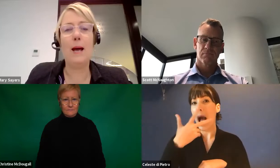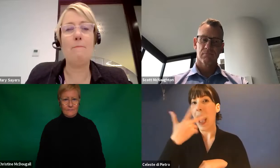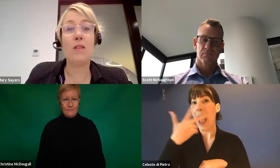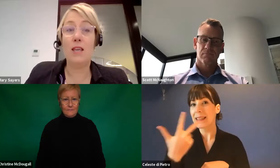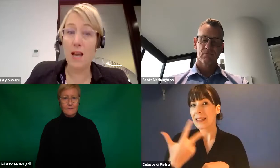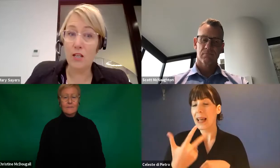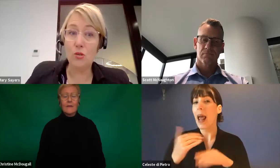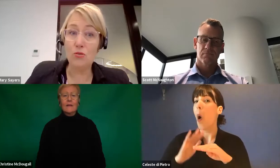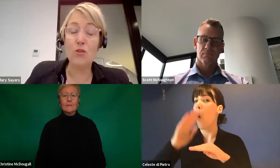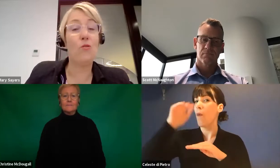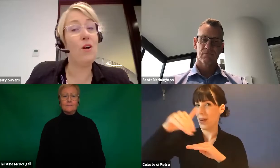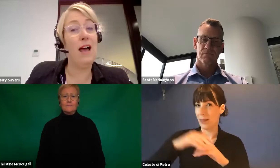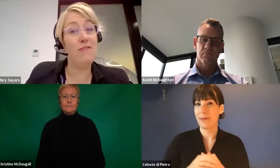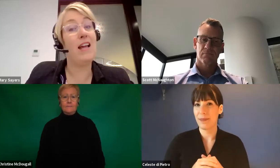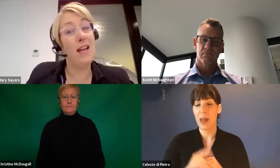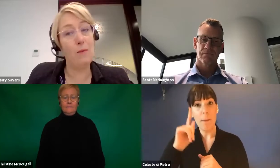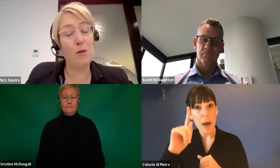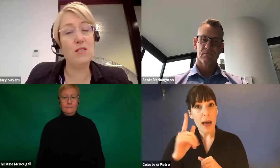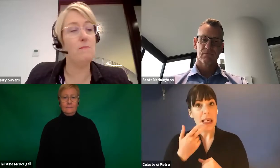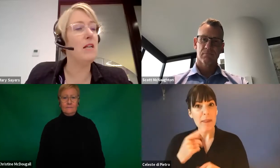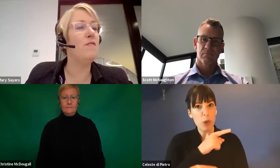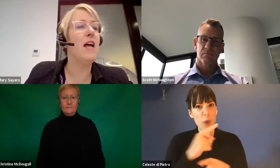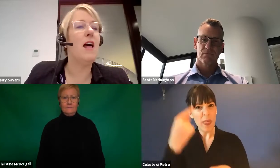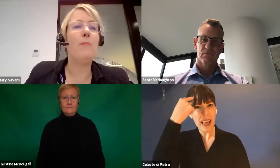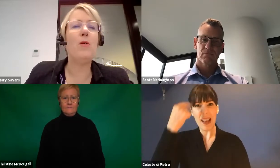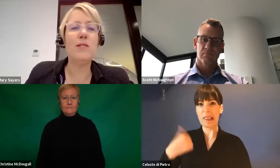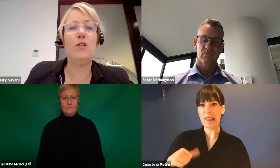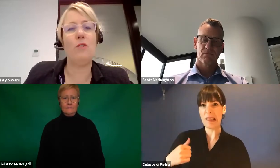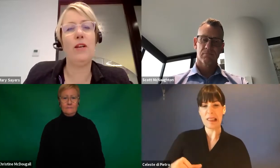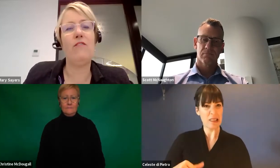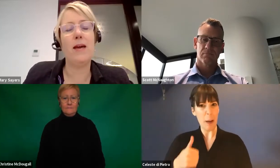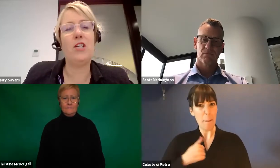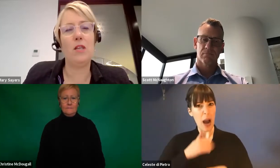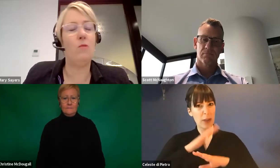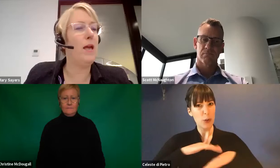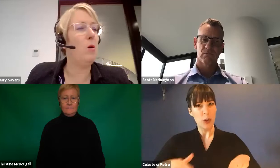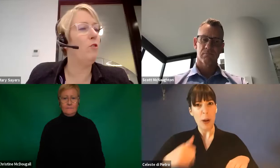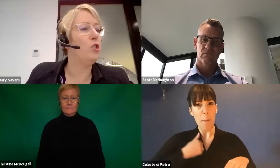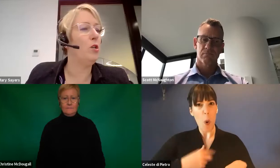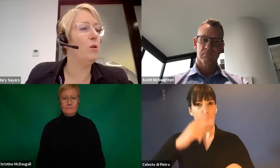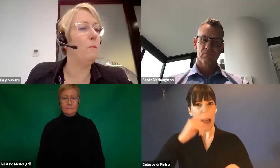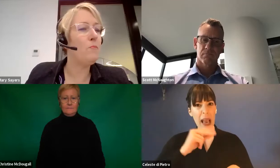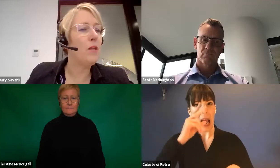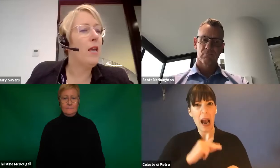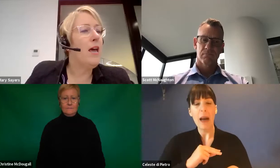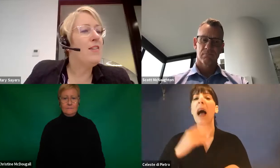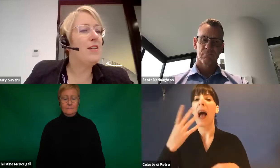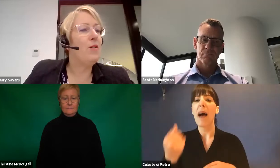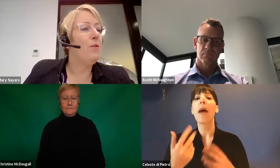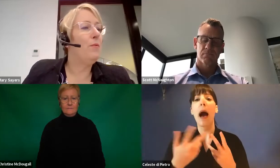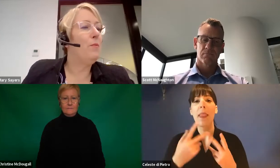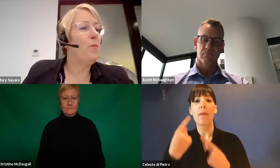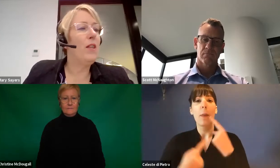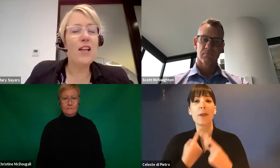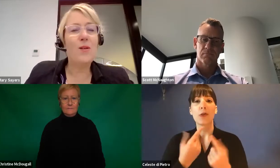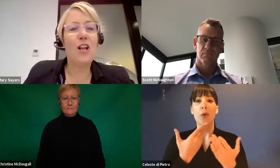younger children or a younger person themselves, there'll be also general information that will be helpful to you. So